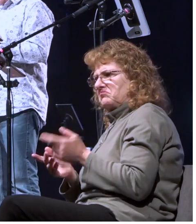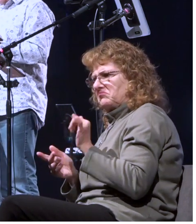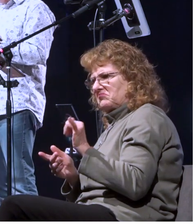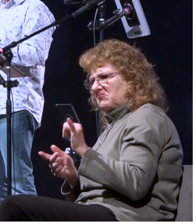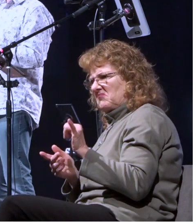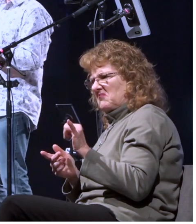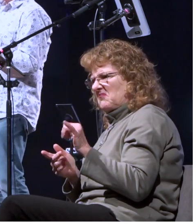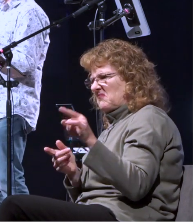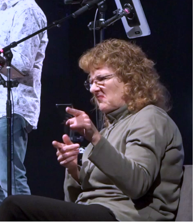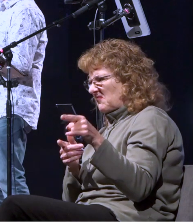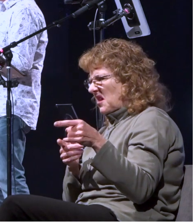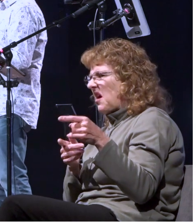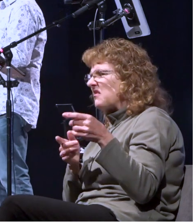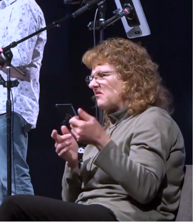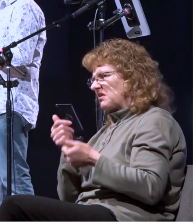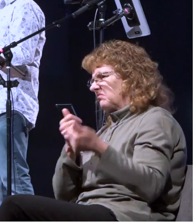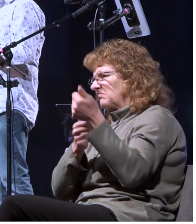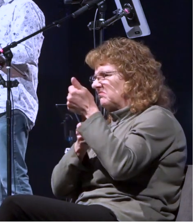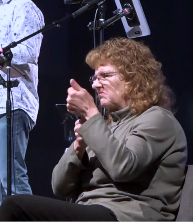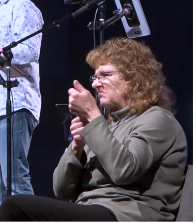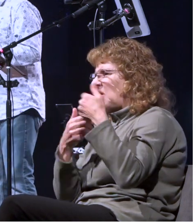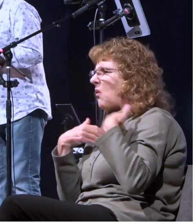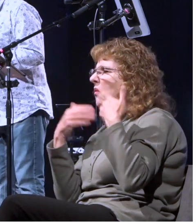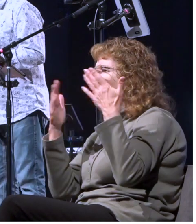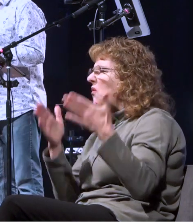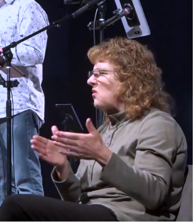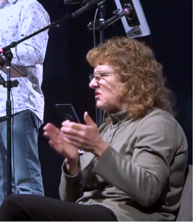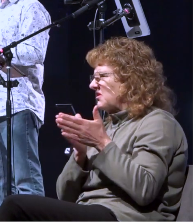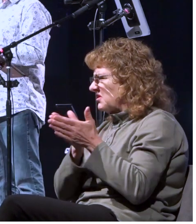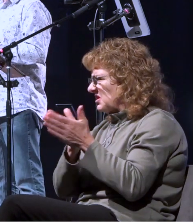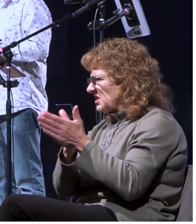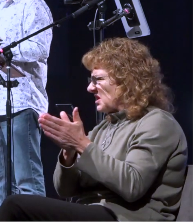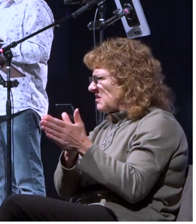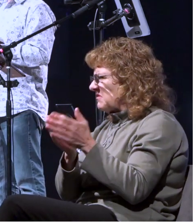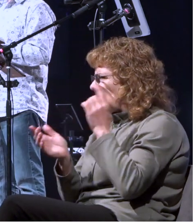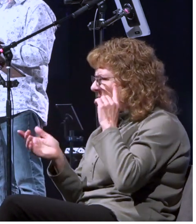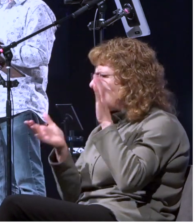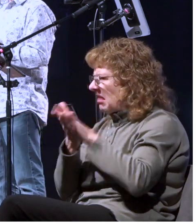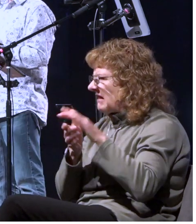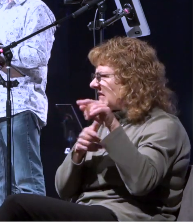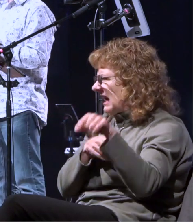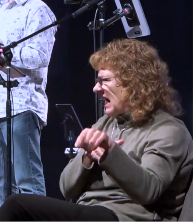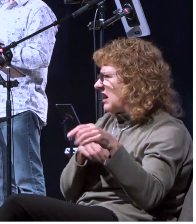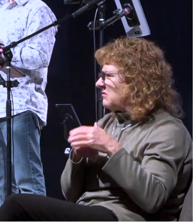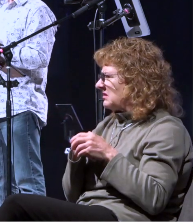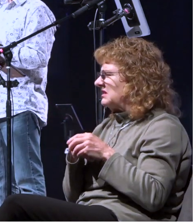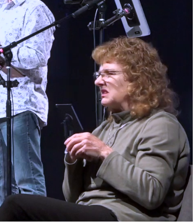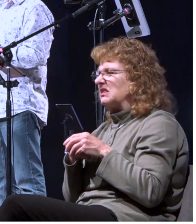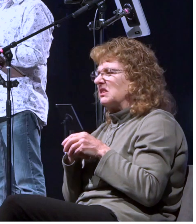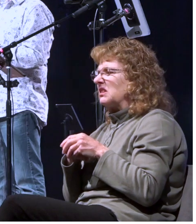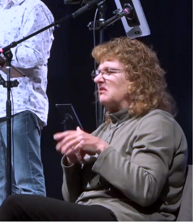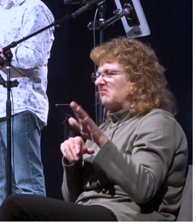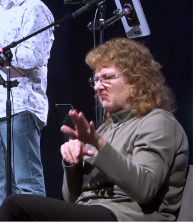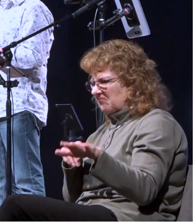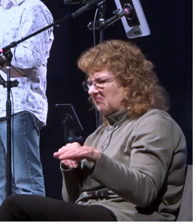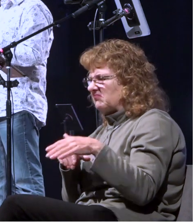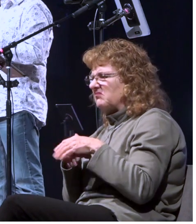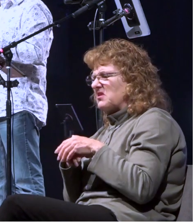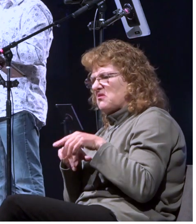than by the things spoken of by paul and you can see that he's like you're a rabbi and these guys